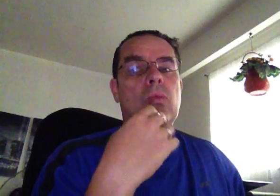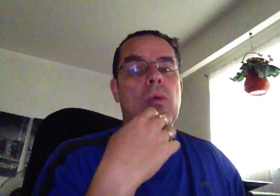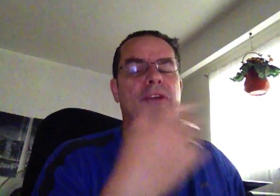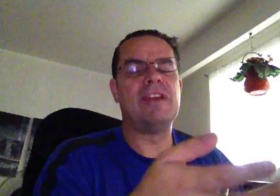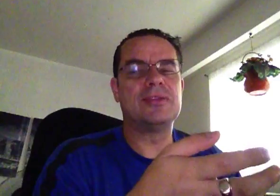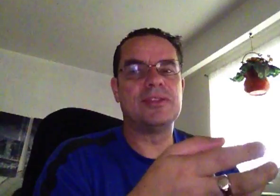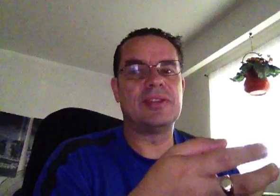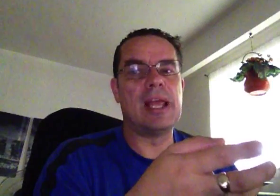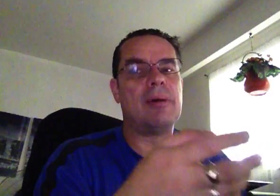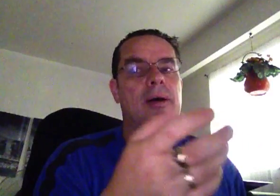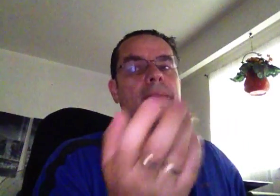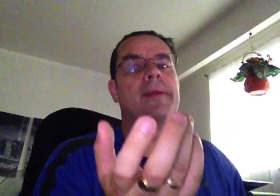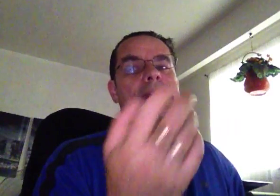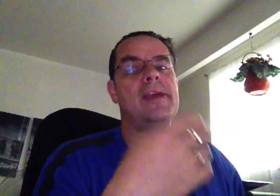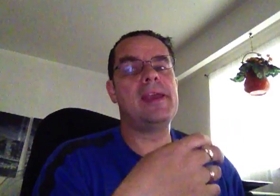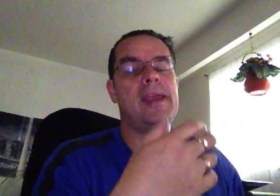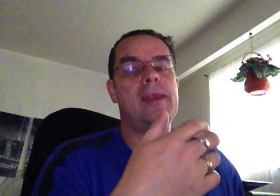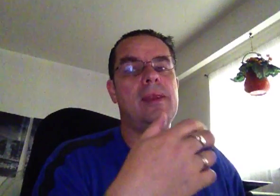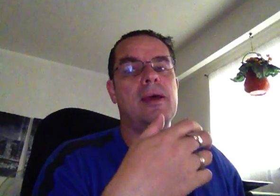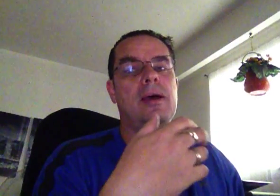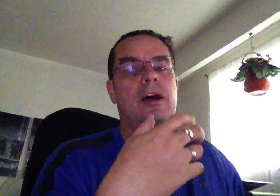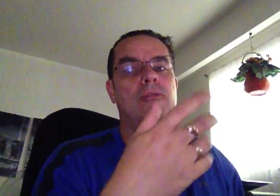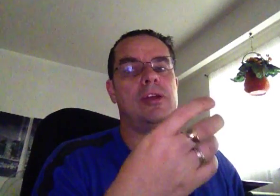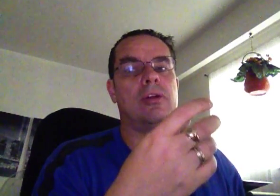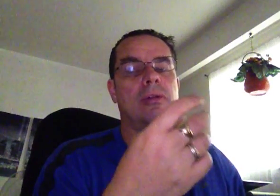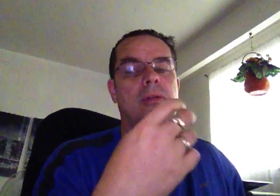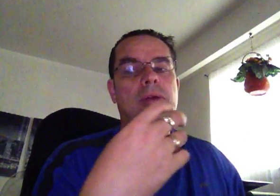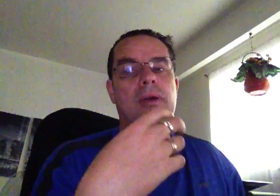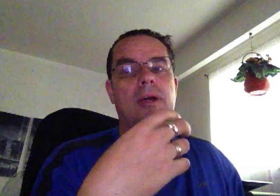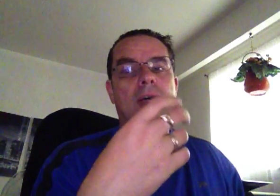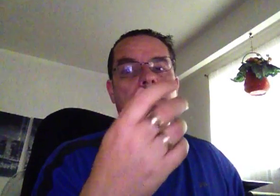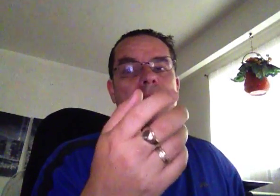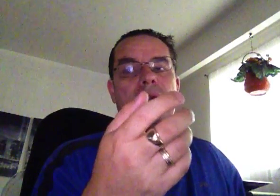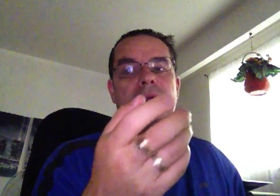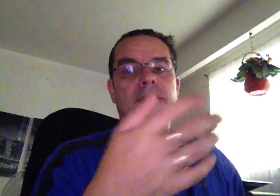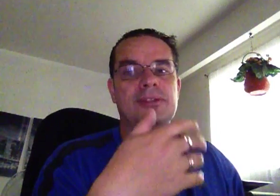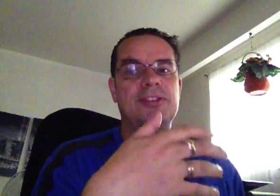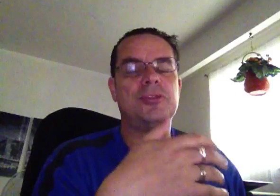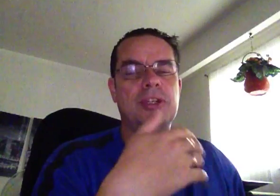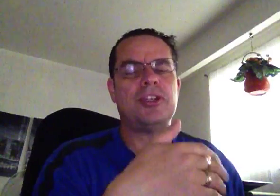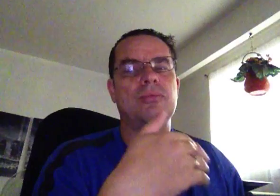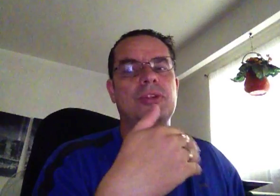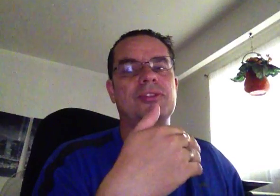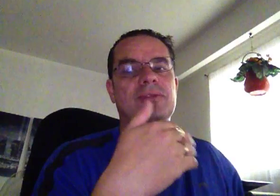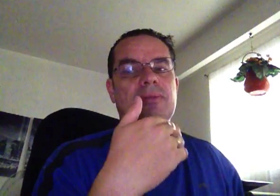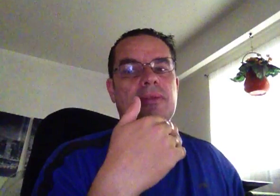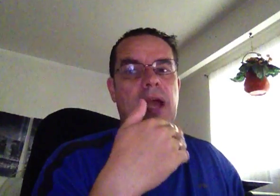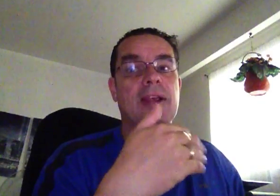when they're faced with this dilemma, they hit a real situation which is kind of